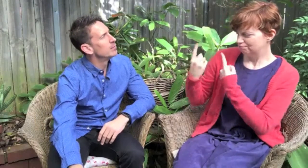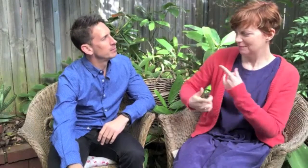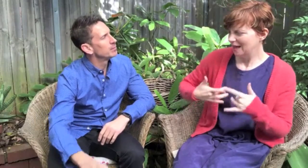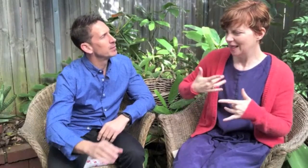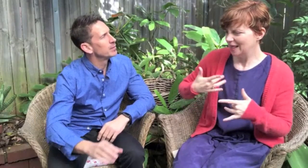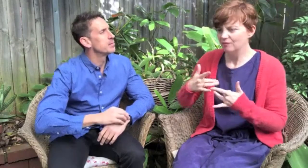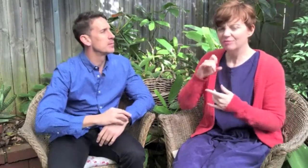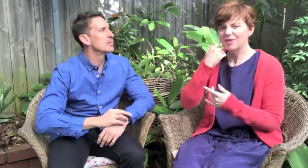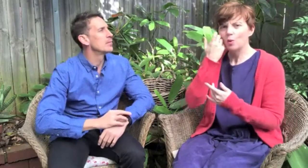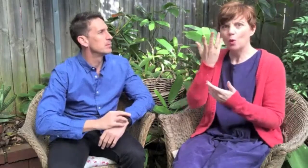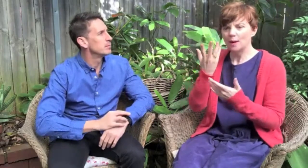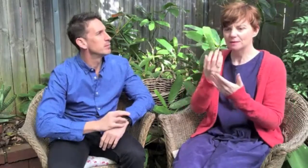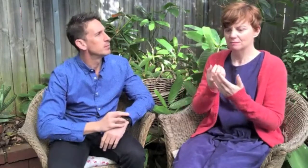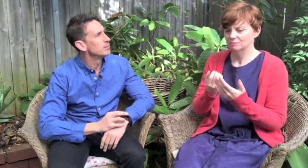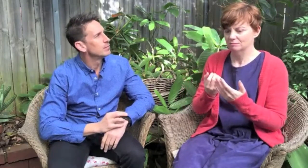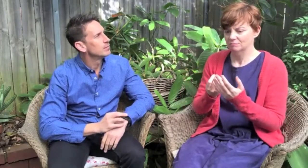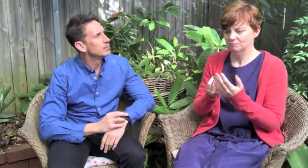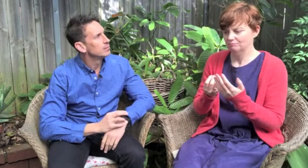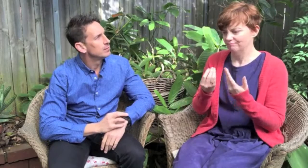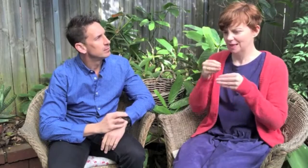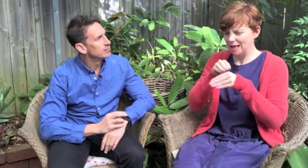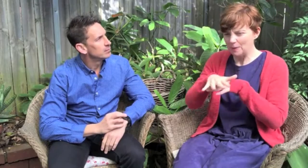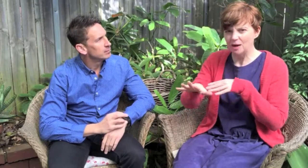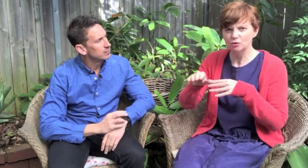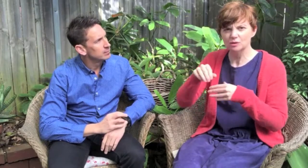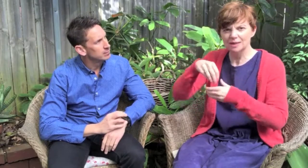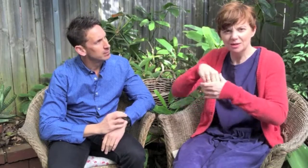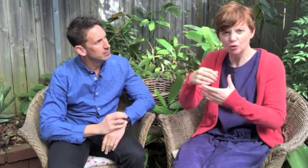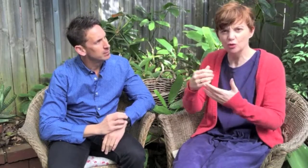And the life you lived will always come out in your storytelling.